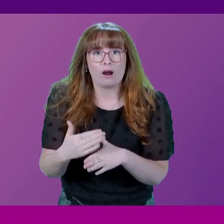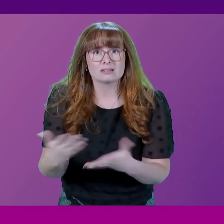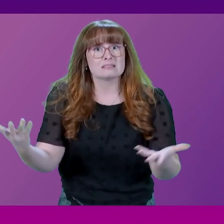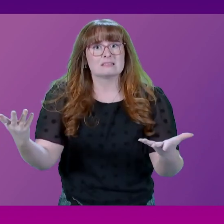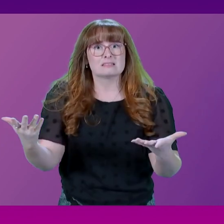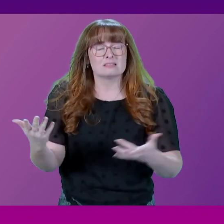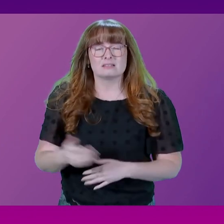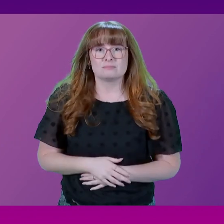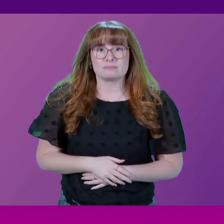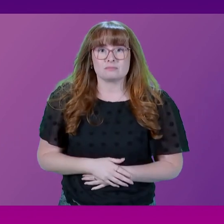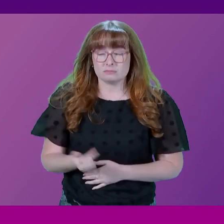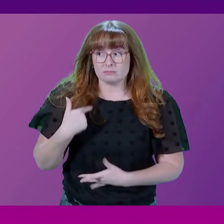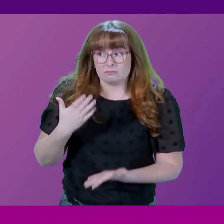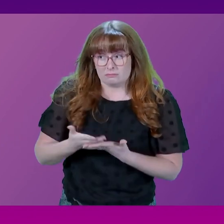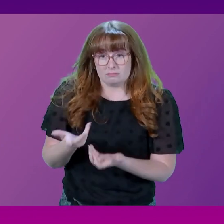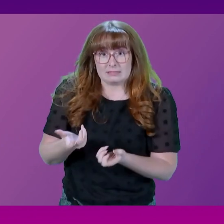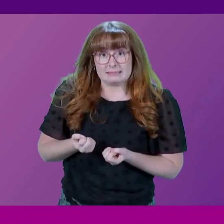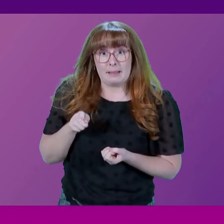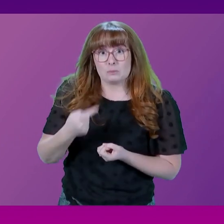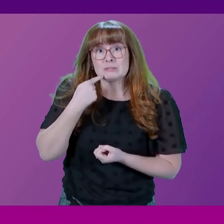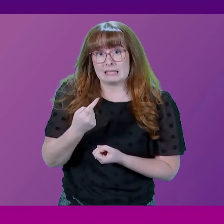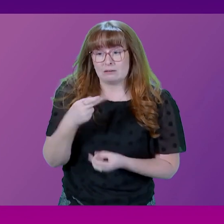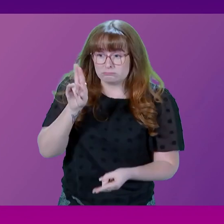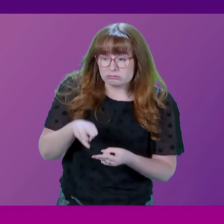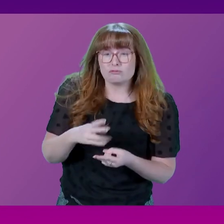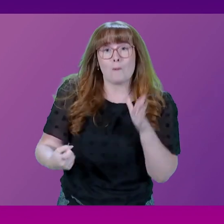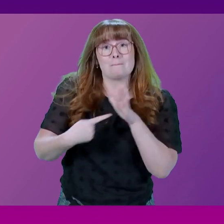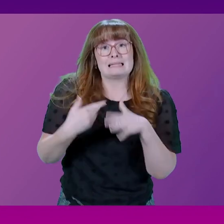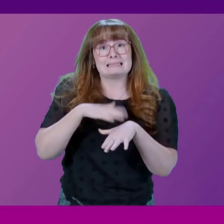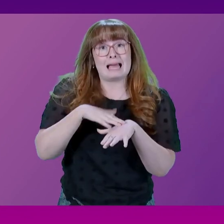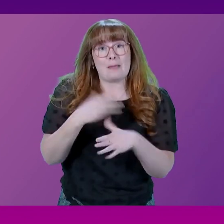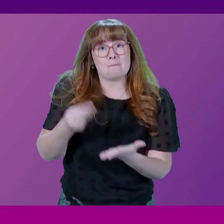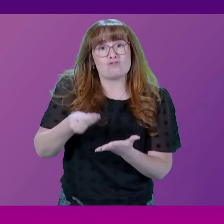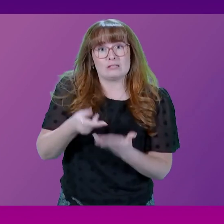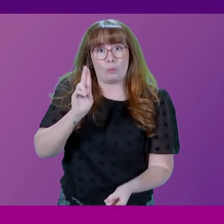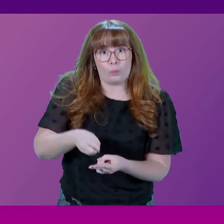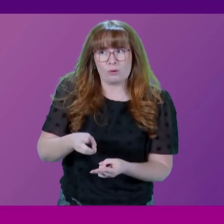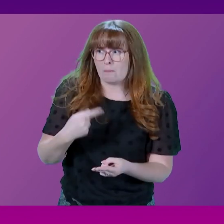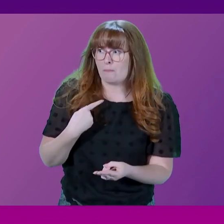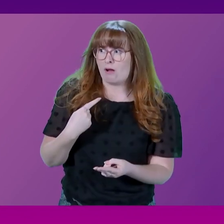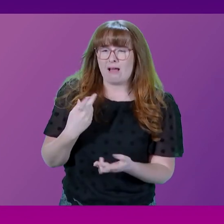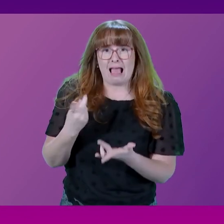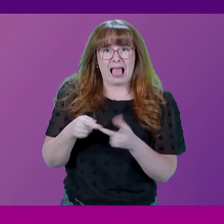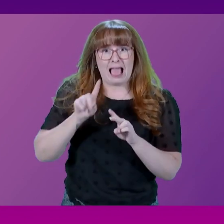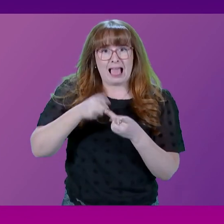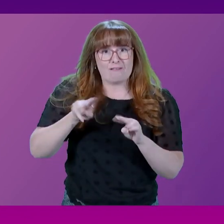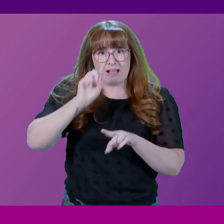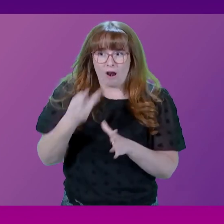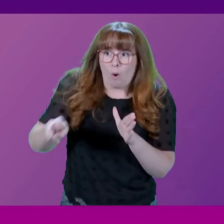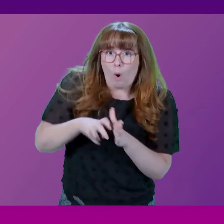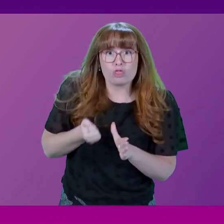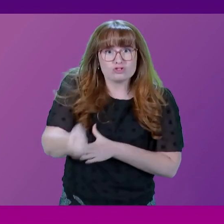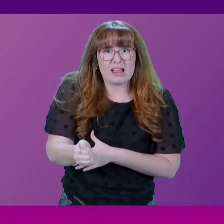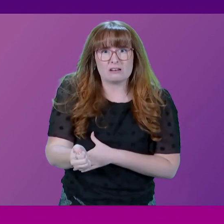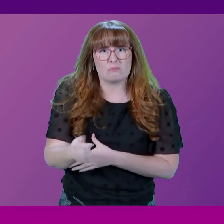of work. Now, it's very welcome we're seeing a reduction in peak time fares, but that's no use to people if they can't get on the train in the first place.